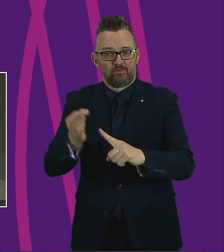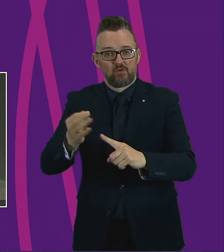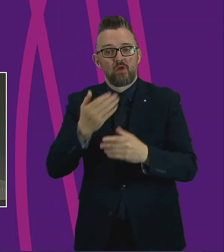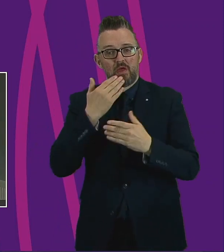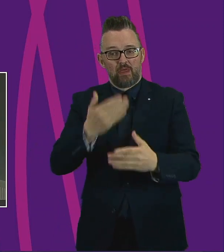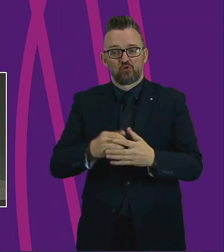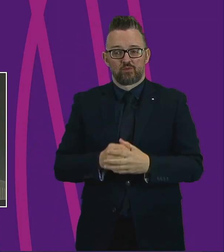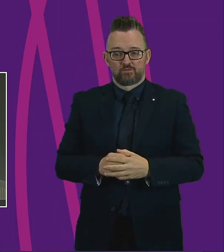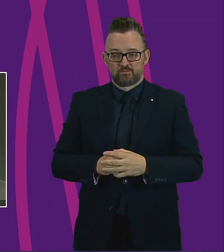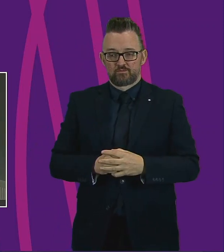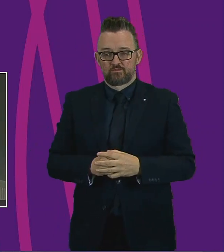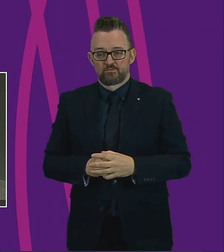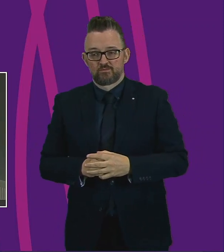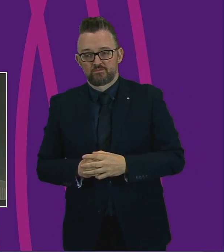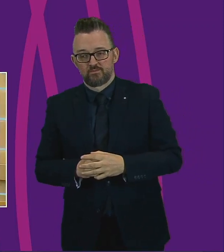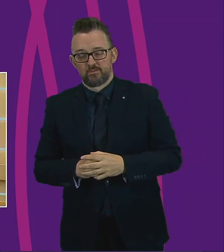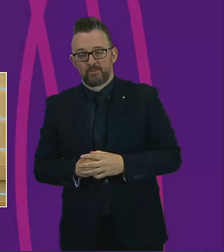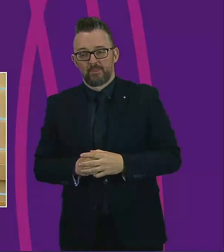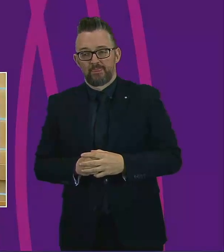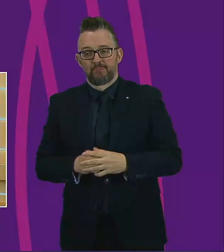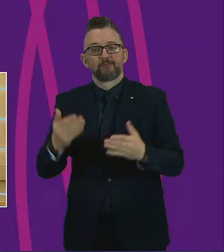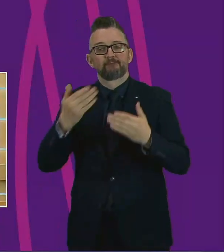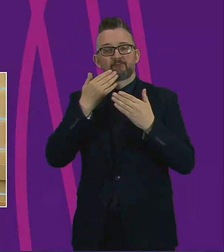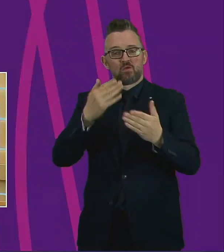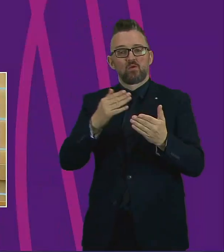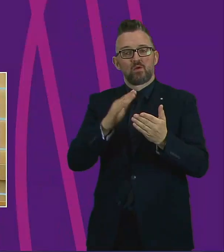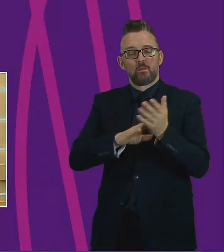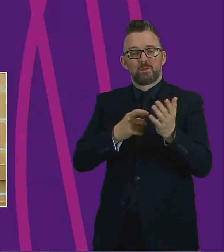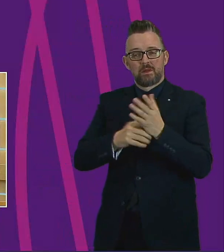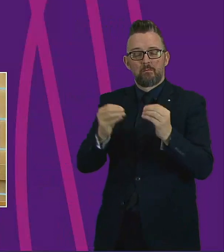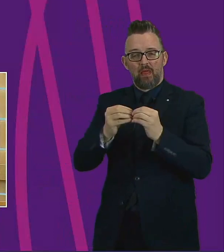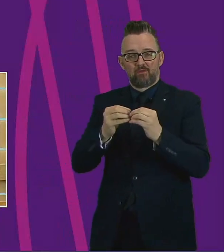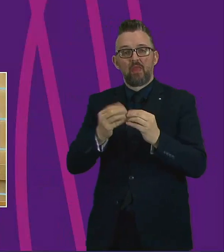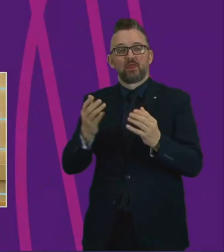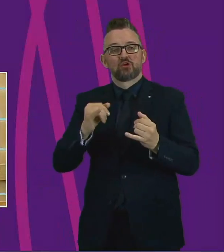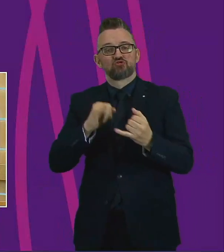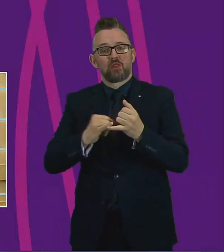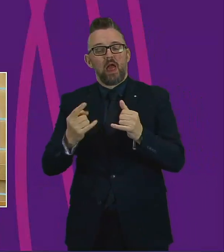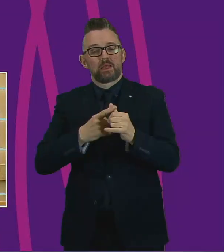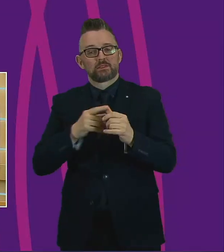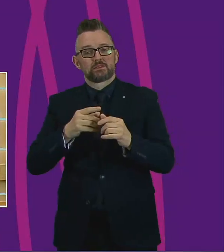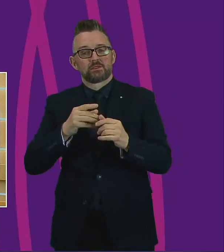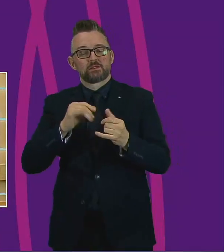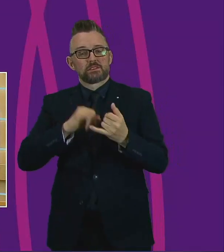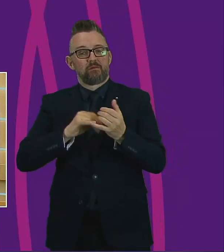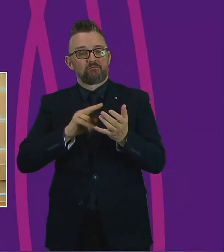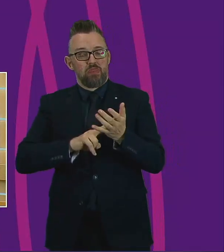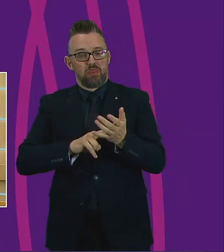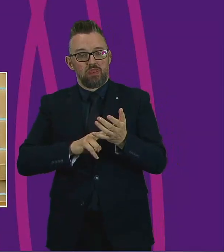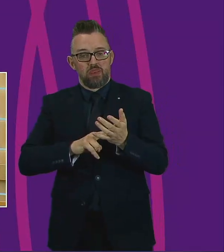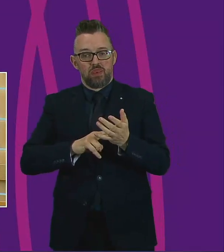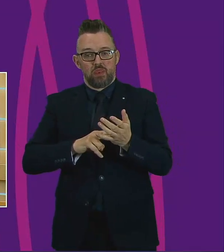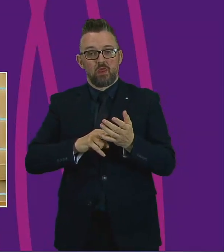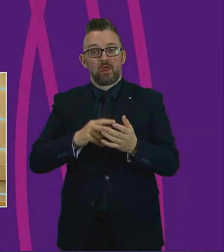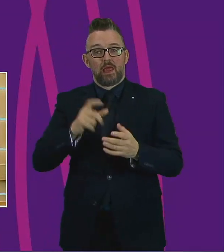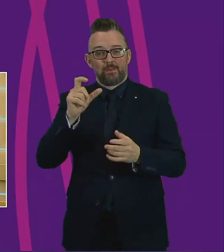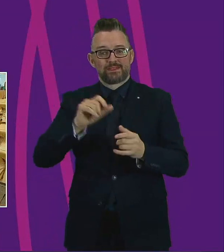you very much. Thank you very much, Mr Balfour and I call on Shirley and Somerville to close with the Government. Cabinet Secretary,